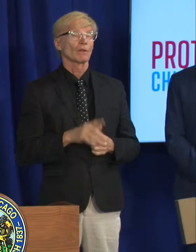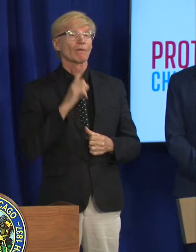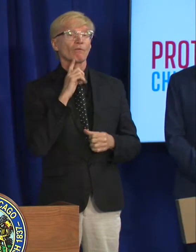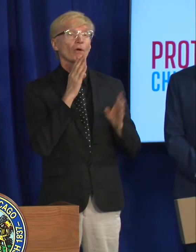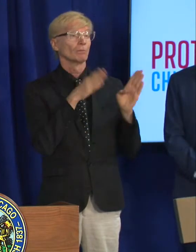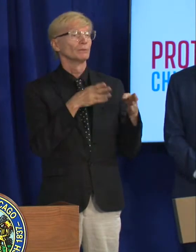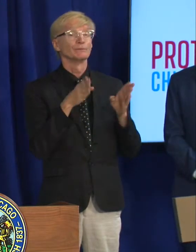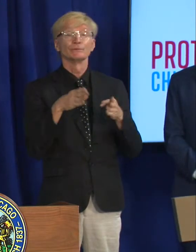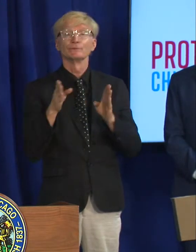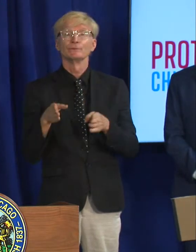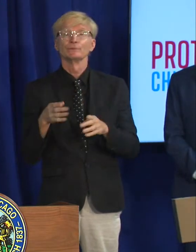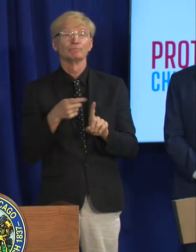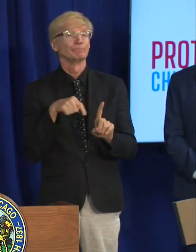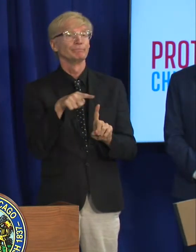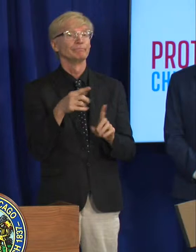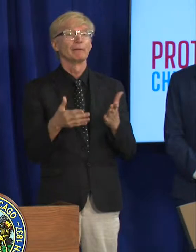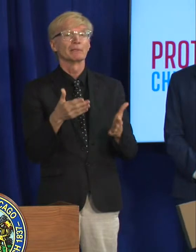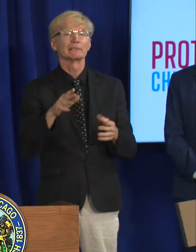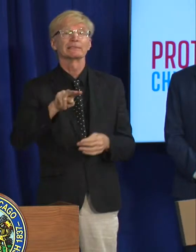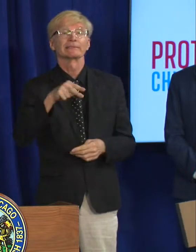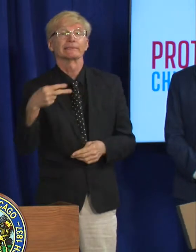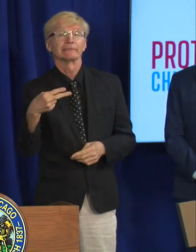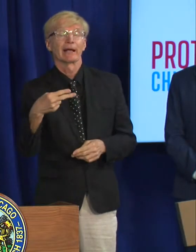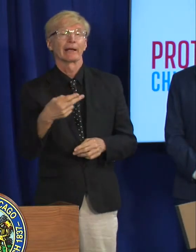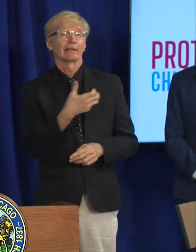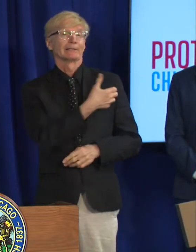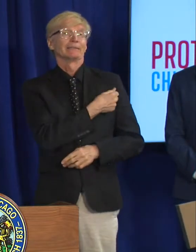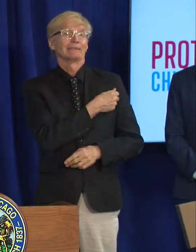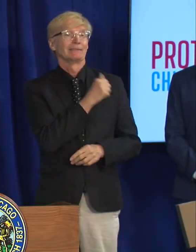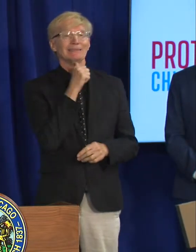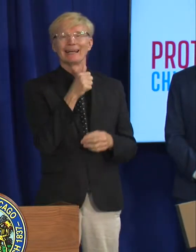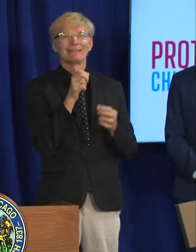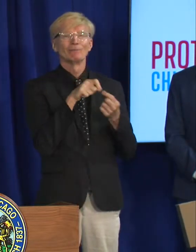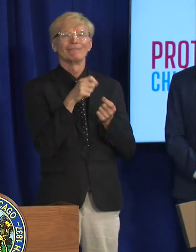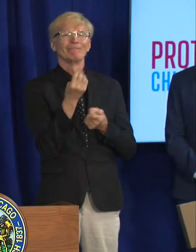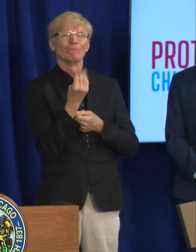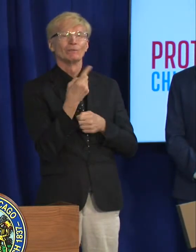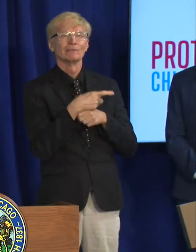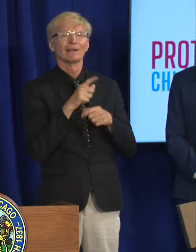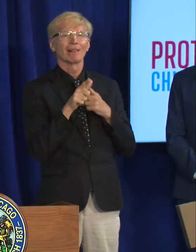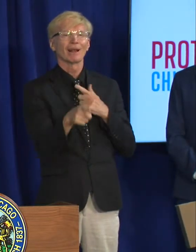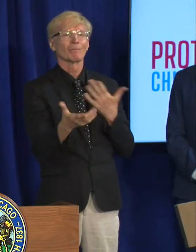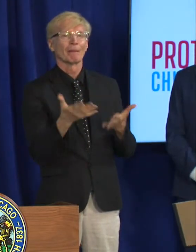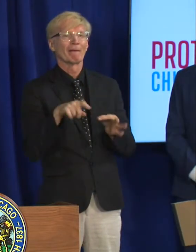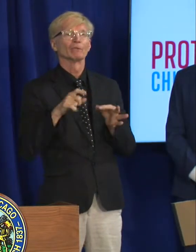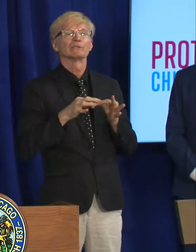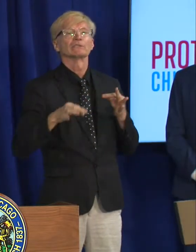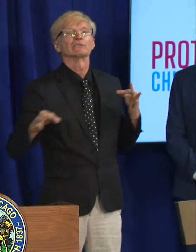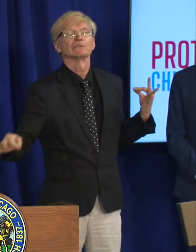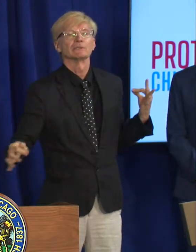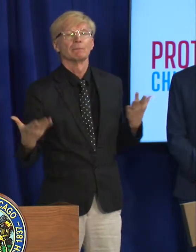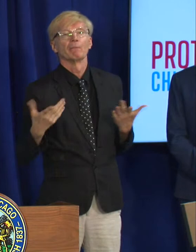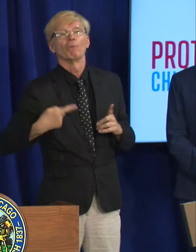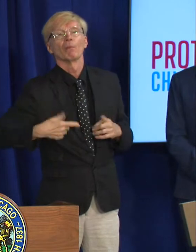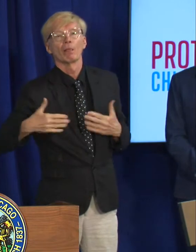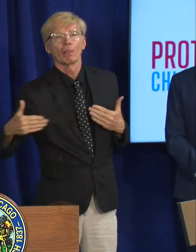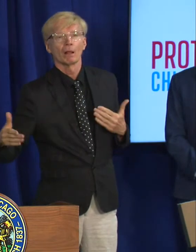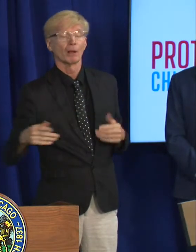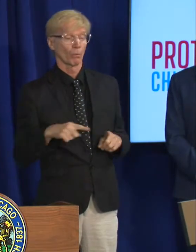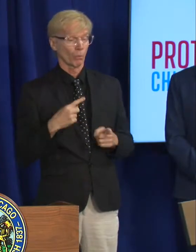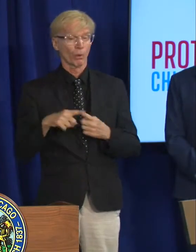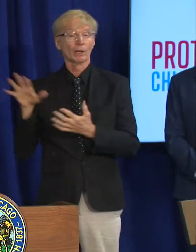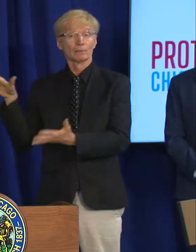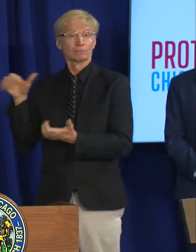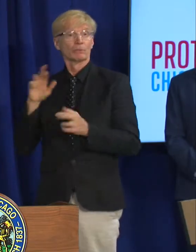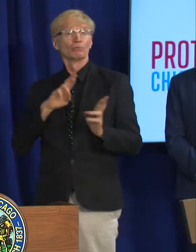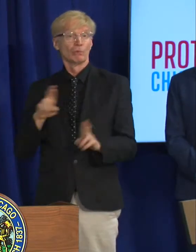there is a good chance their second dose may be delayed and as the vaccine supply improves we would of course